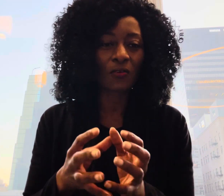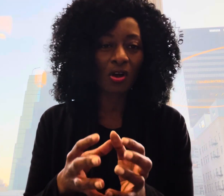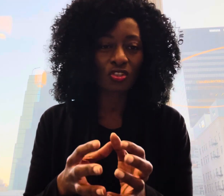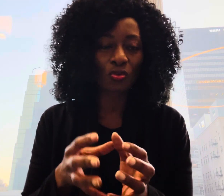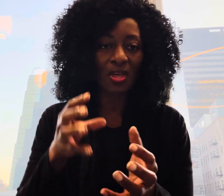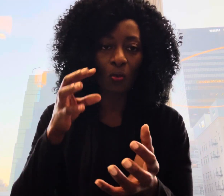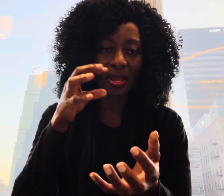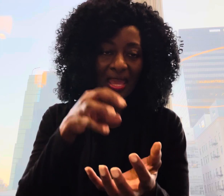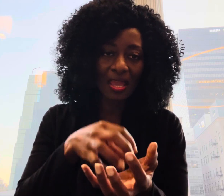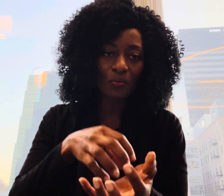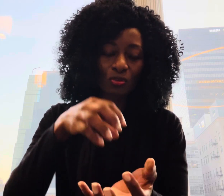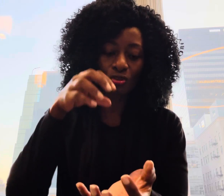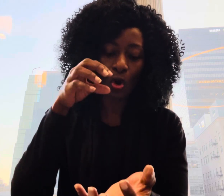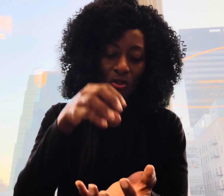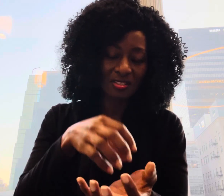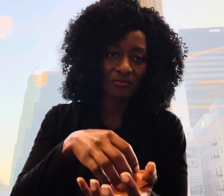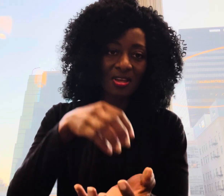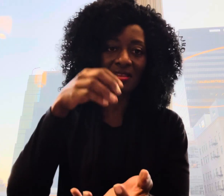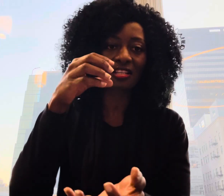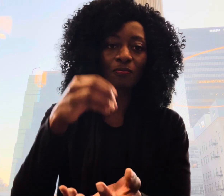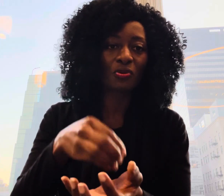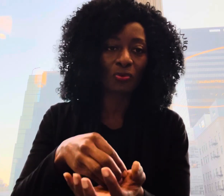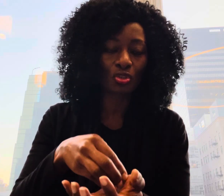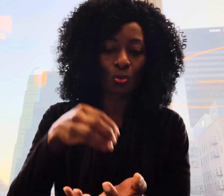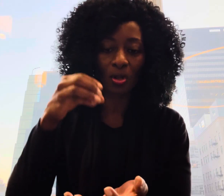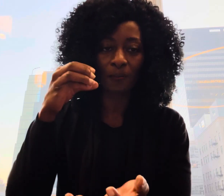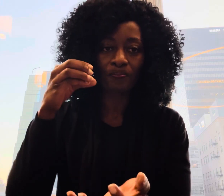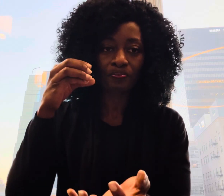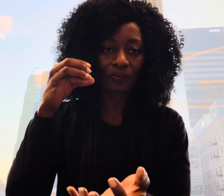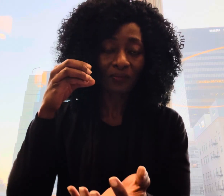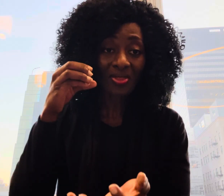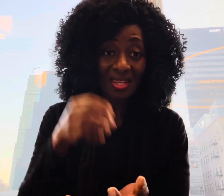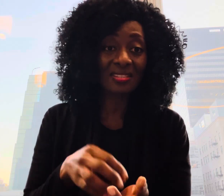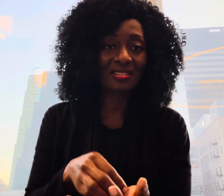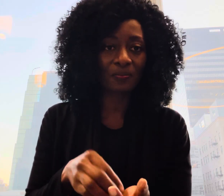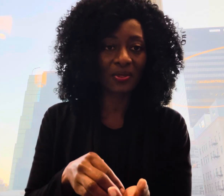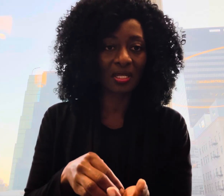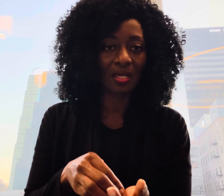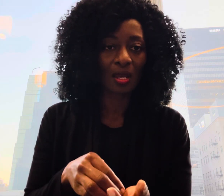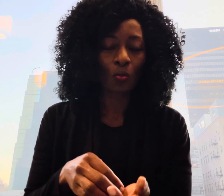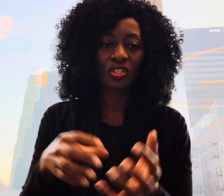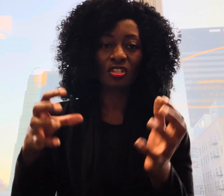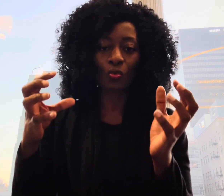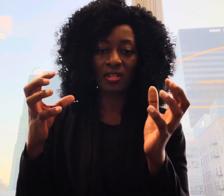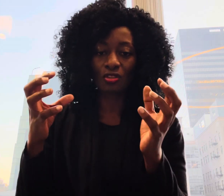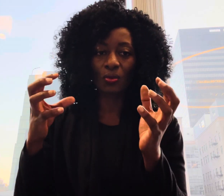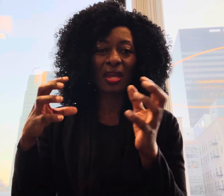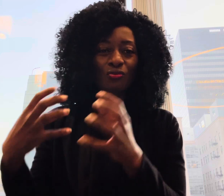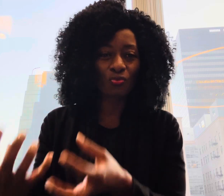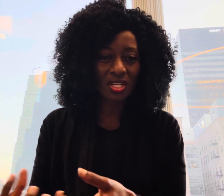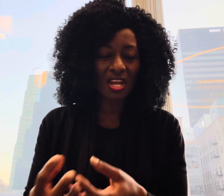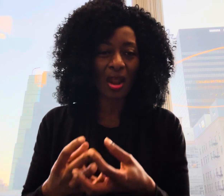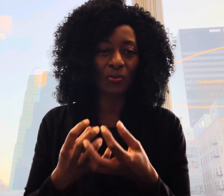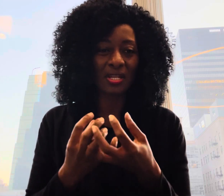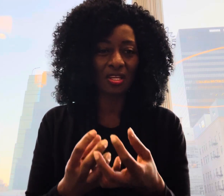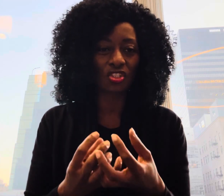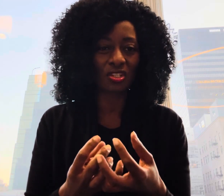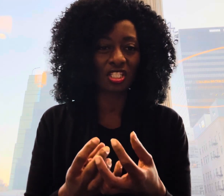us so that we're able to cultivate that spiritual discipline which is going to enrich our relationship